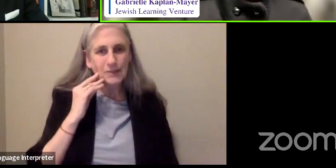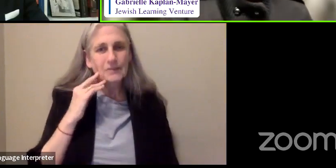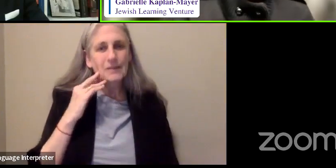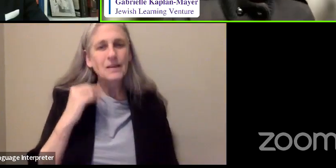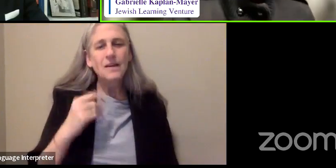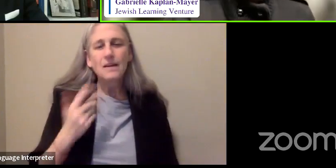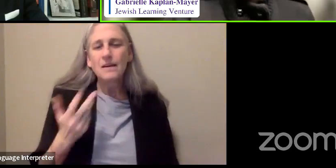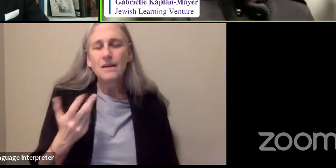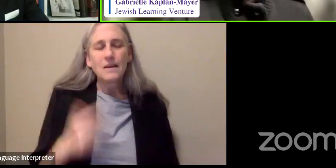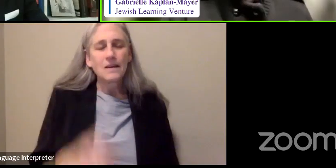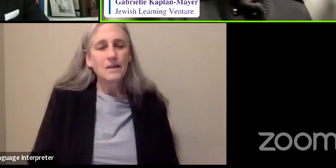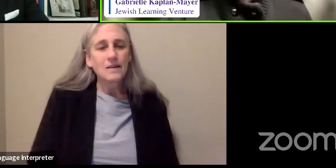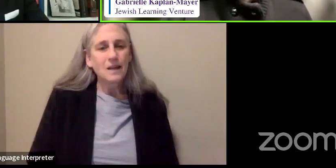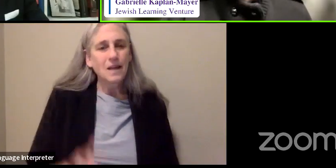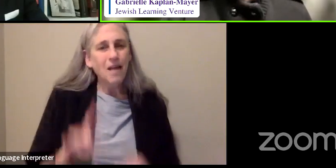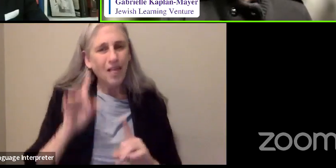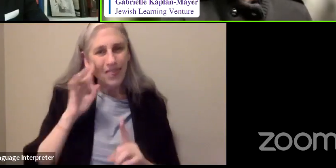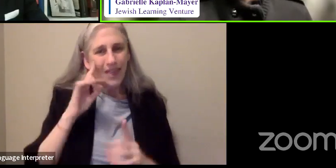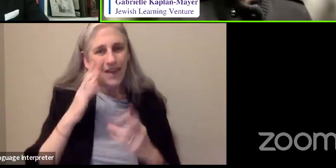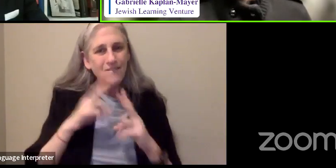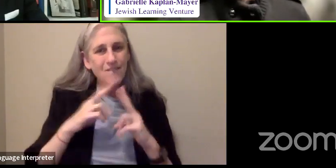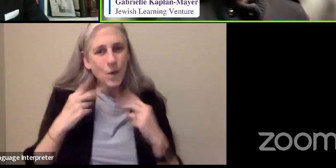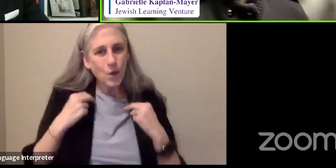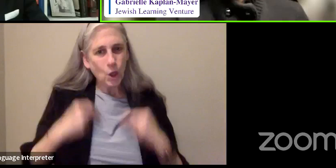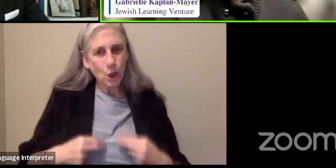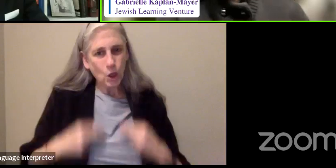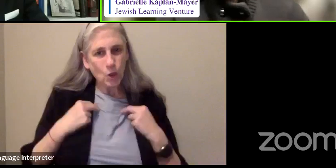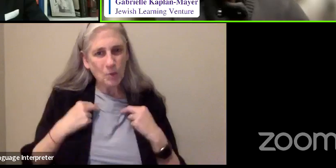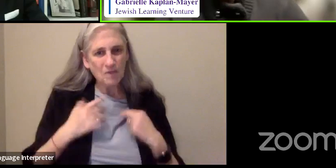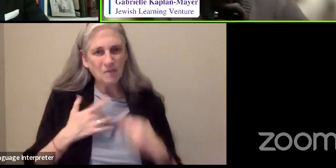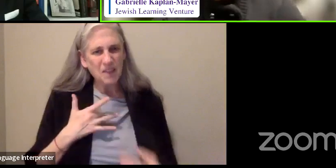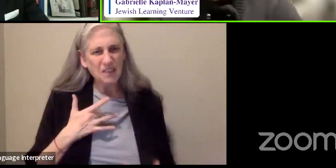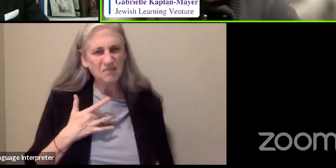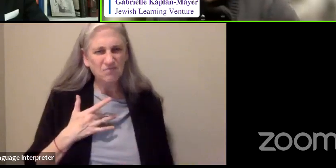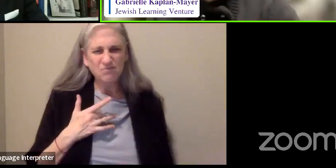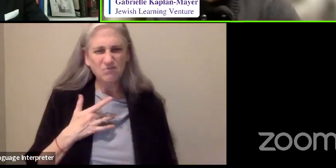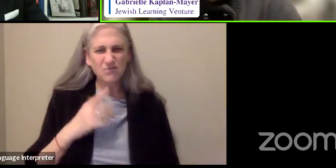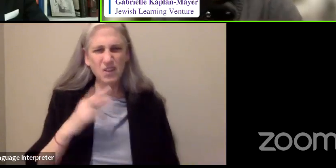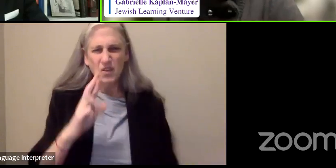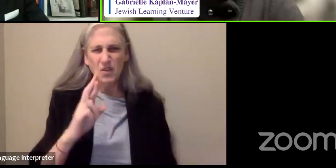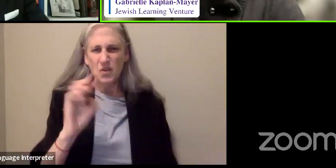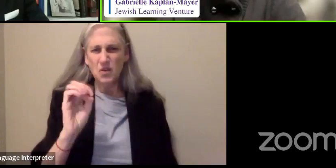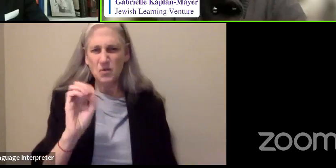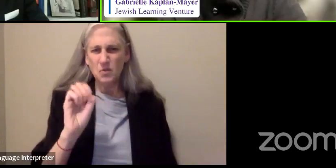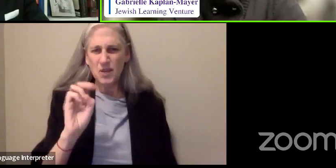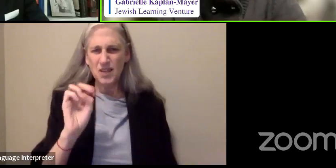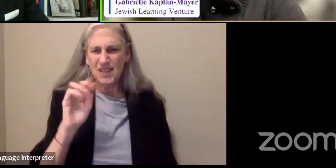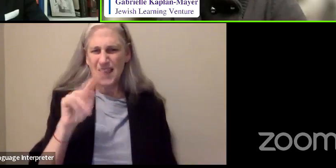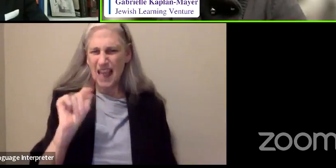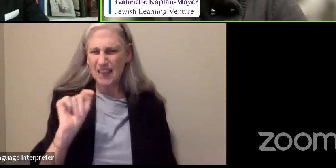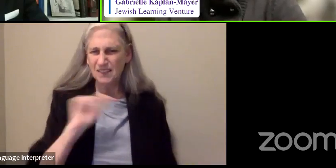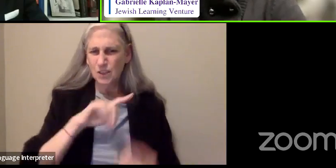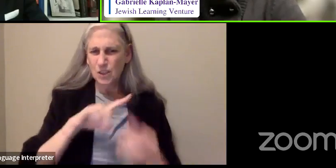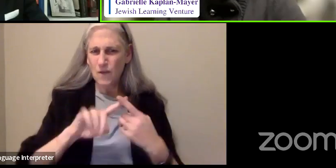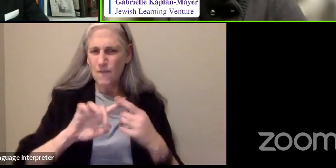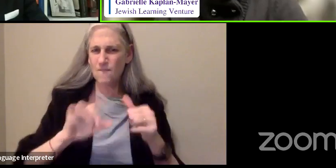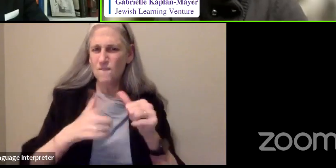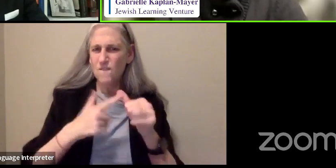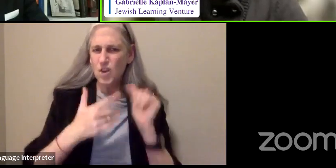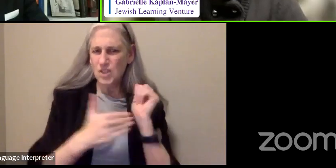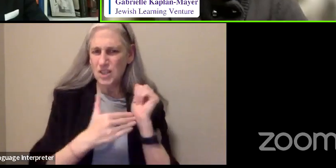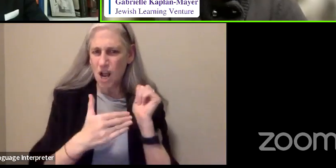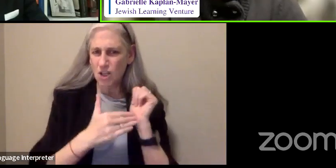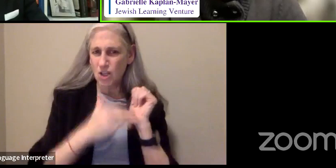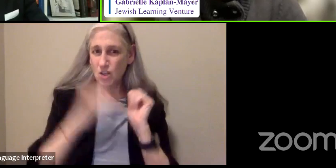would be a very human thing to have resentment towards that first doctor who gave you the eye drops